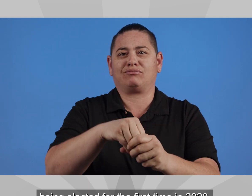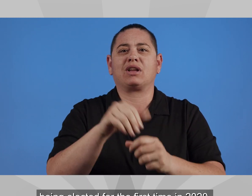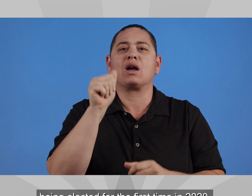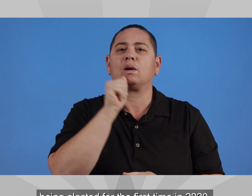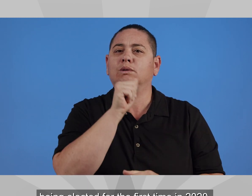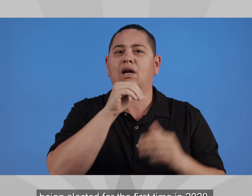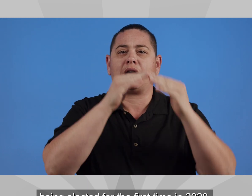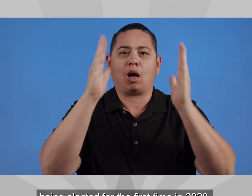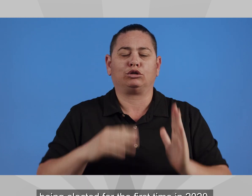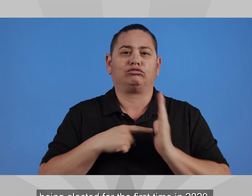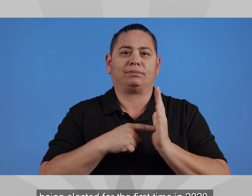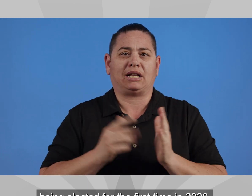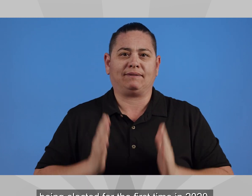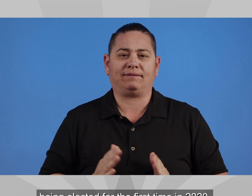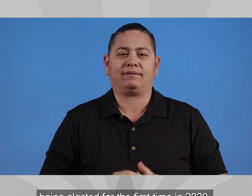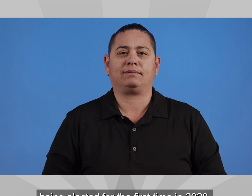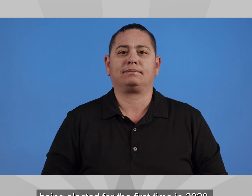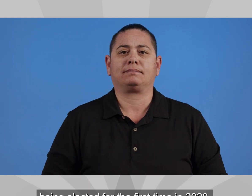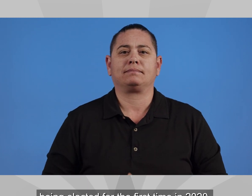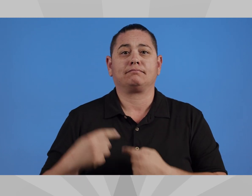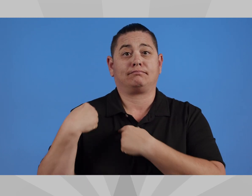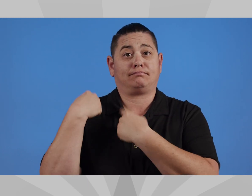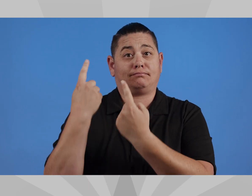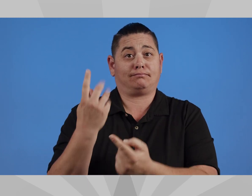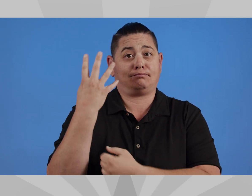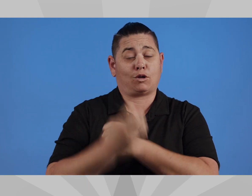being elected for the first time in 2020.